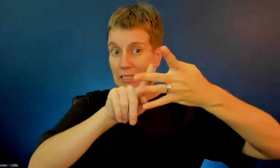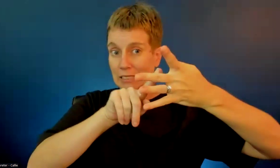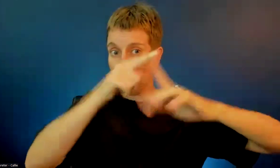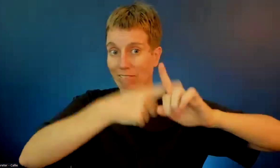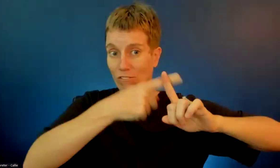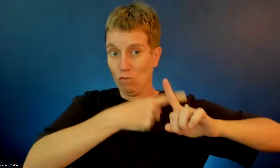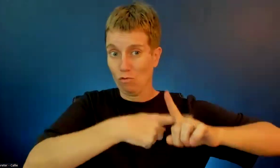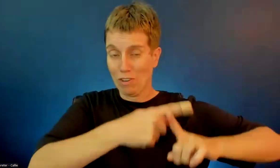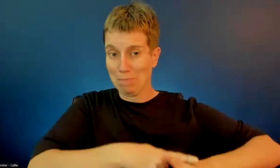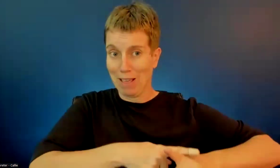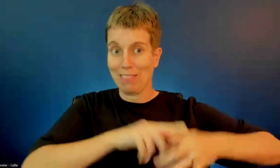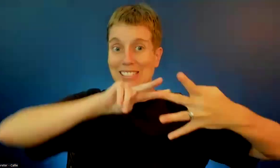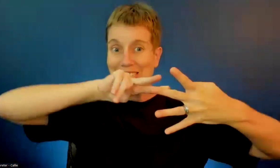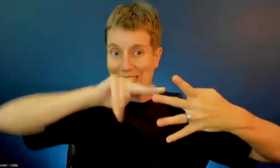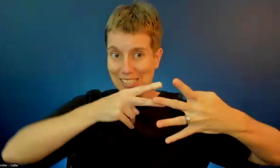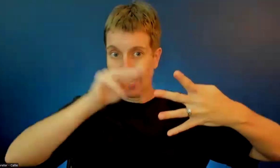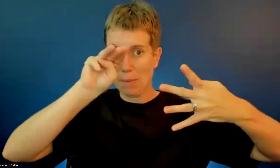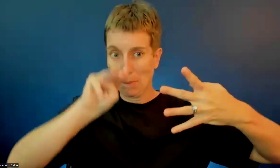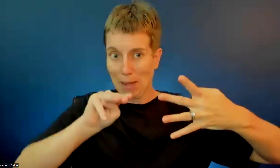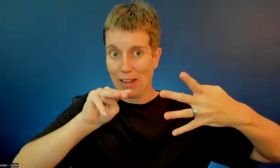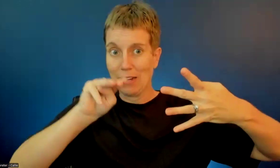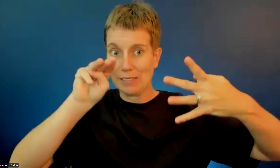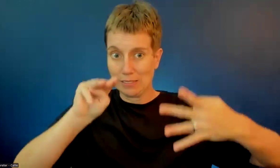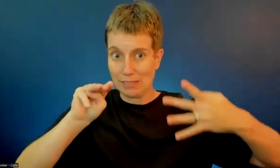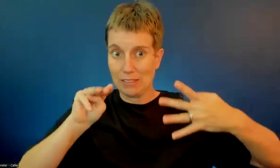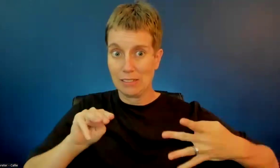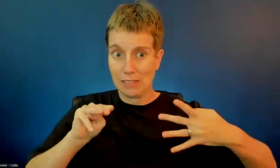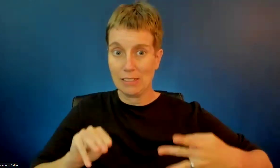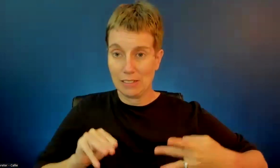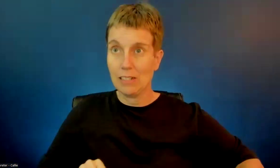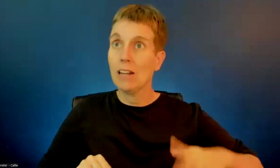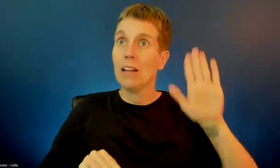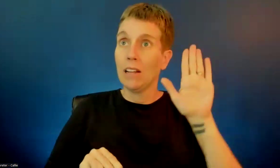calendars that had holidays on it. That would be amazing for me.